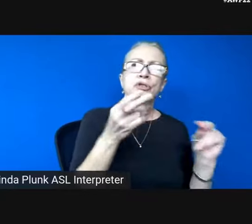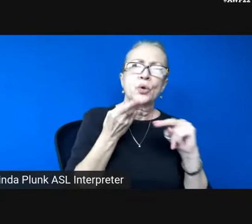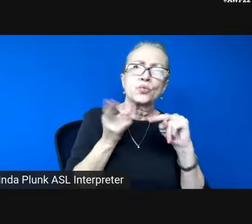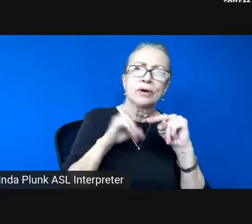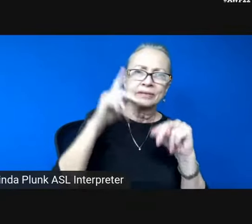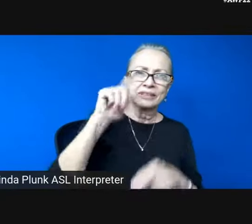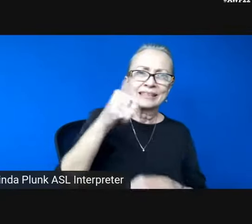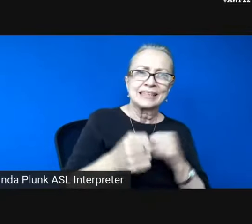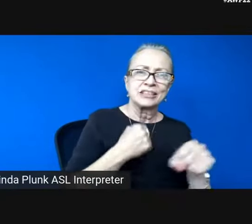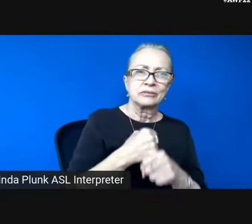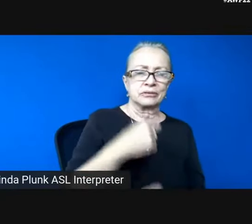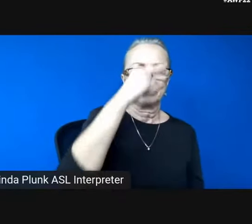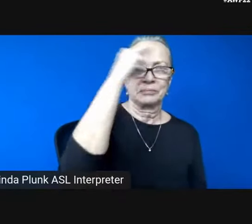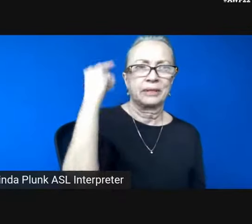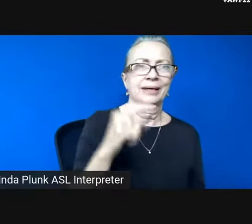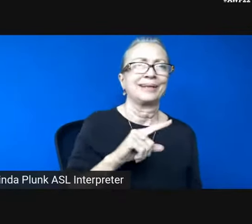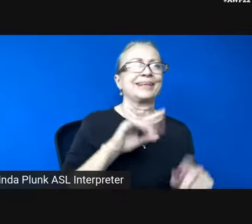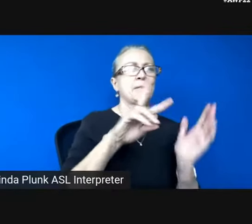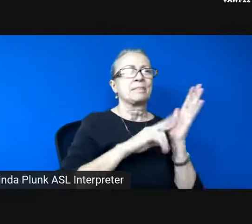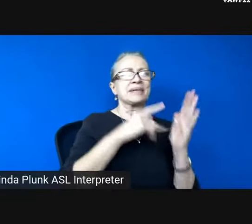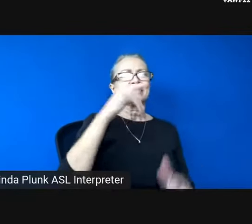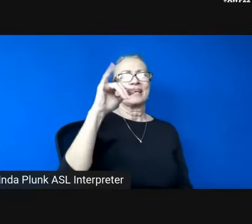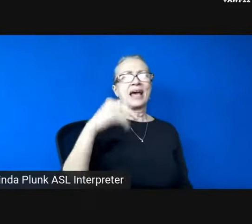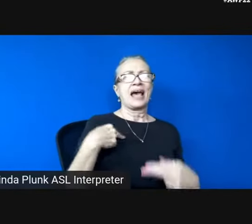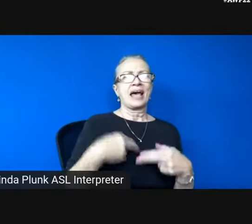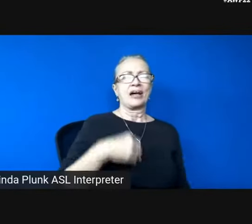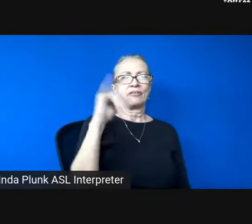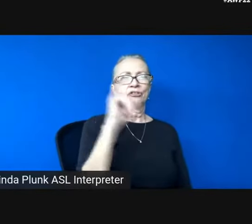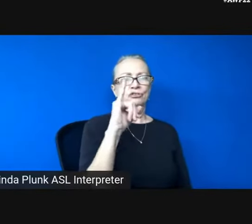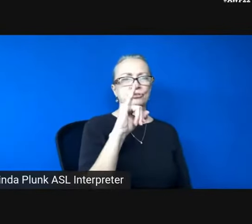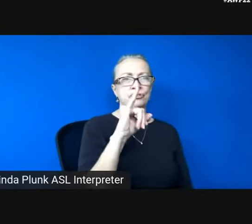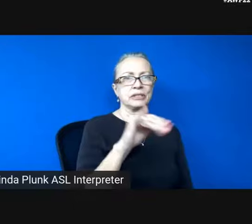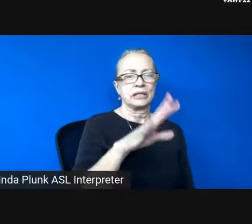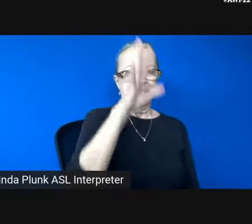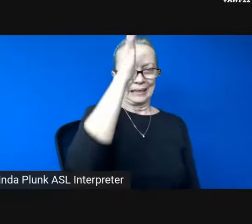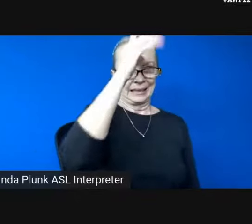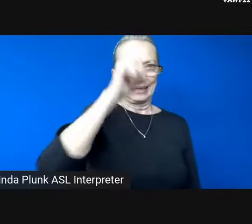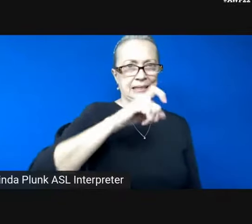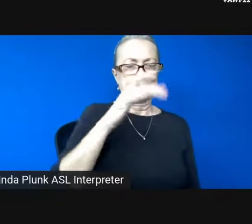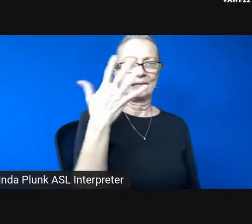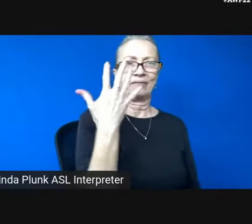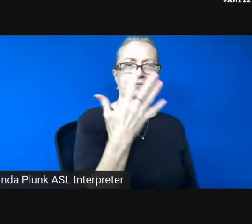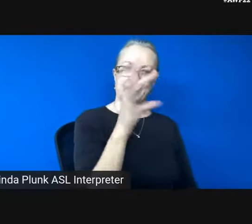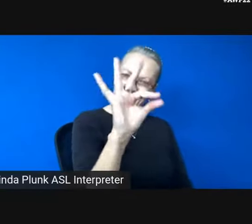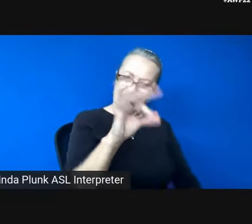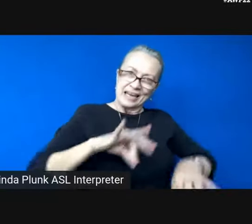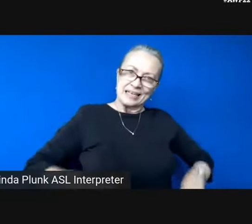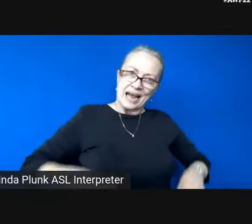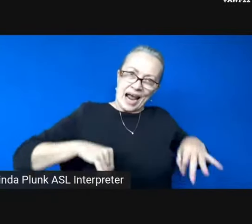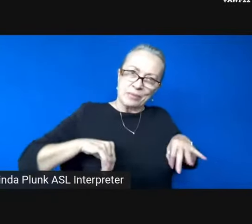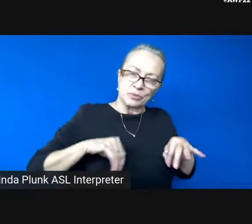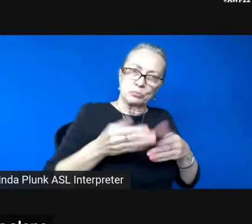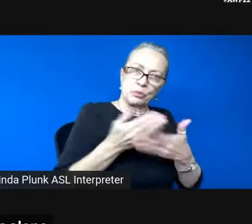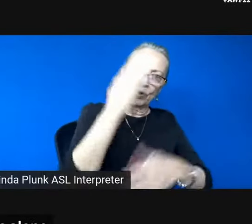Needs the health insurance. Dad used nine diapers all before noon. Don't make pillboxes big enough